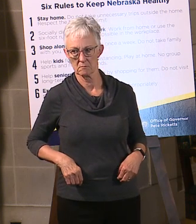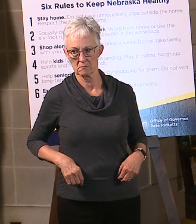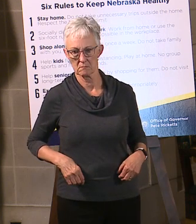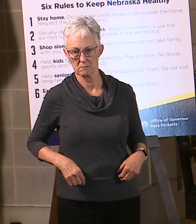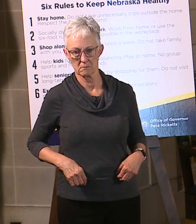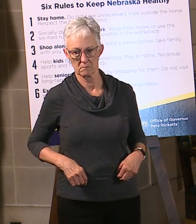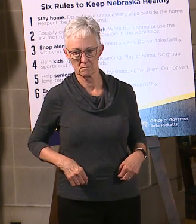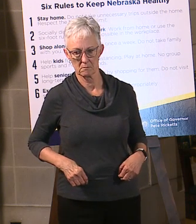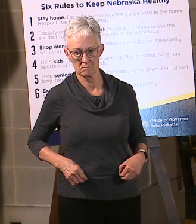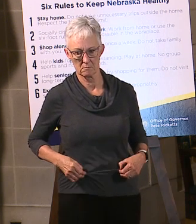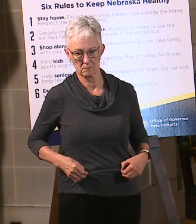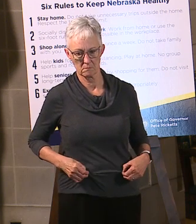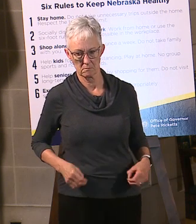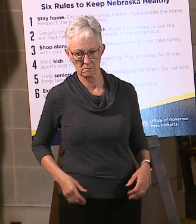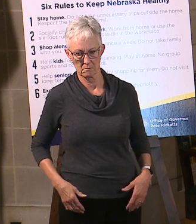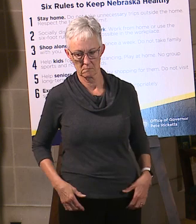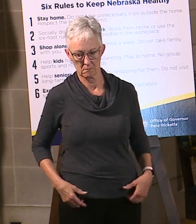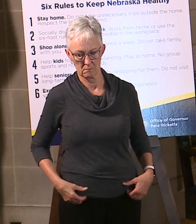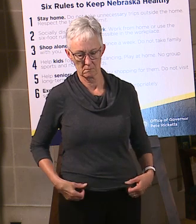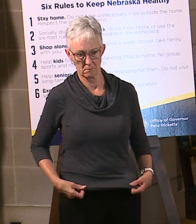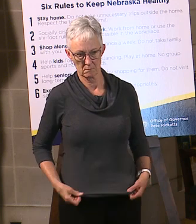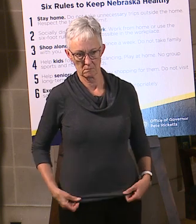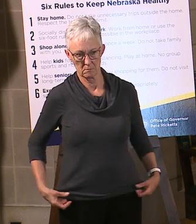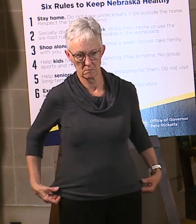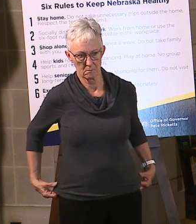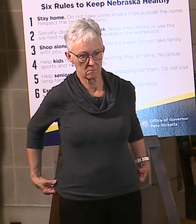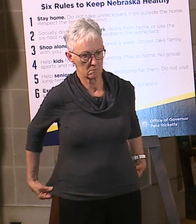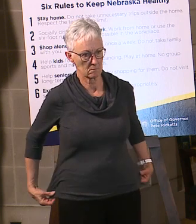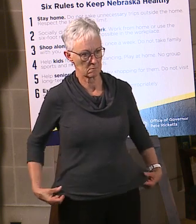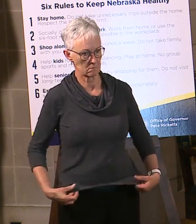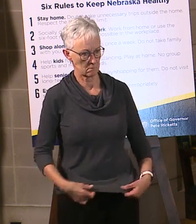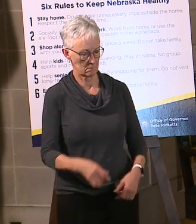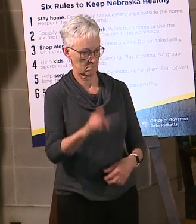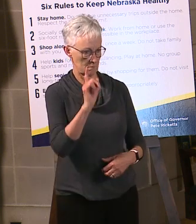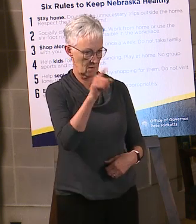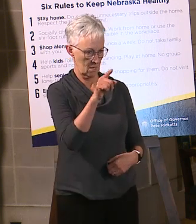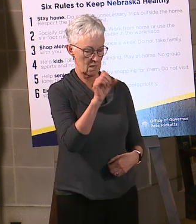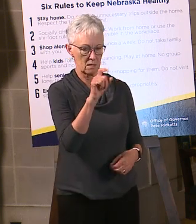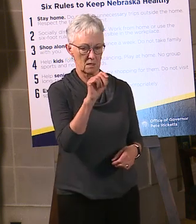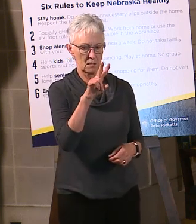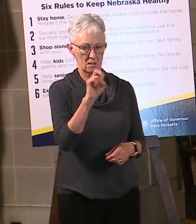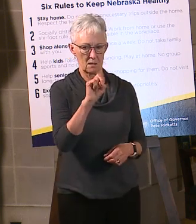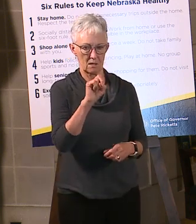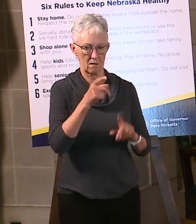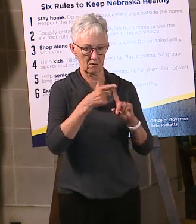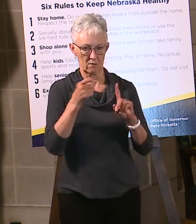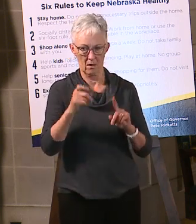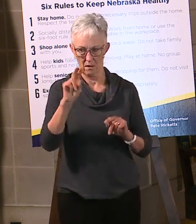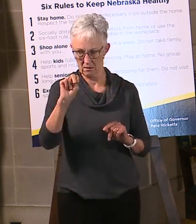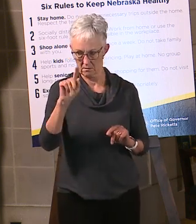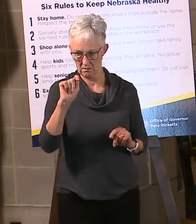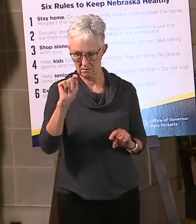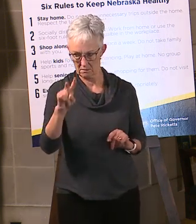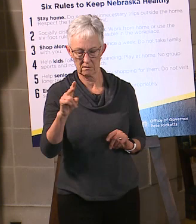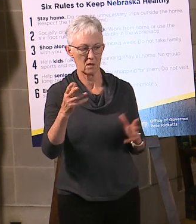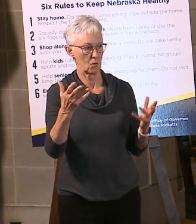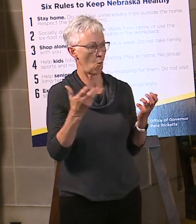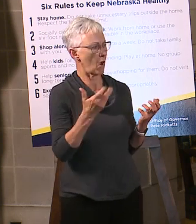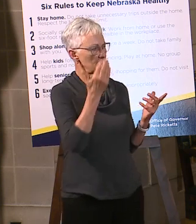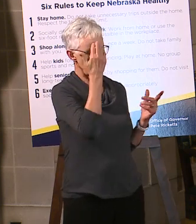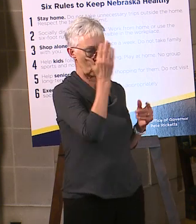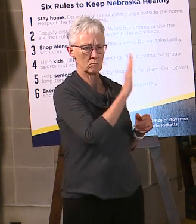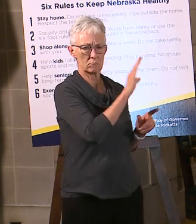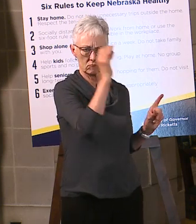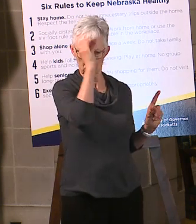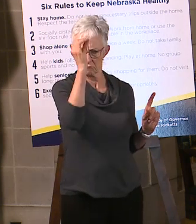reproduce for the market, not government programs, and is this relief needed? Steve White wants me to react to the President's